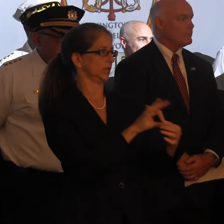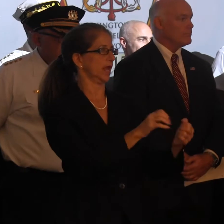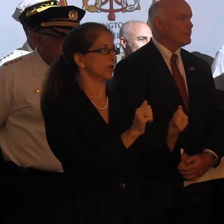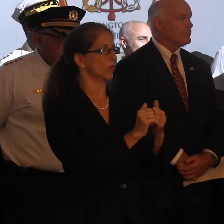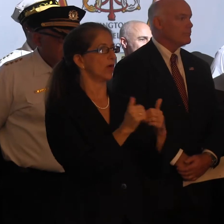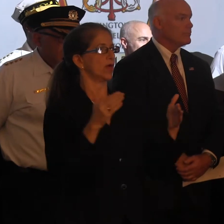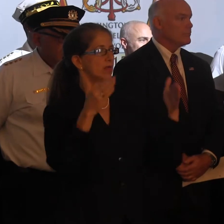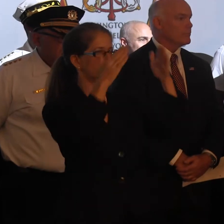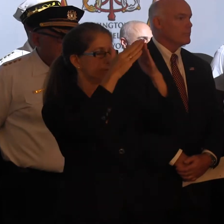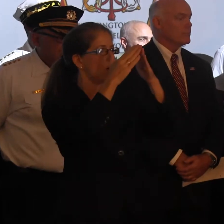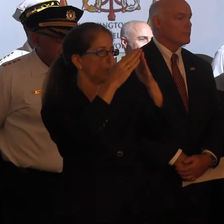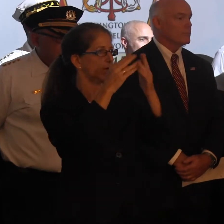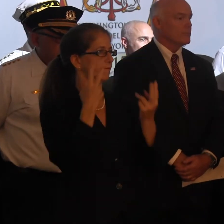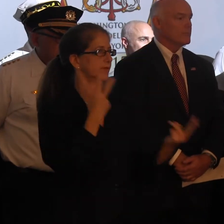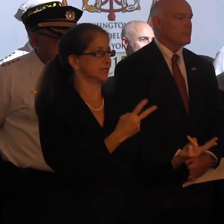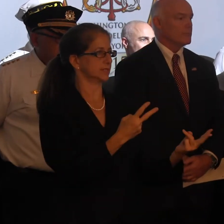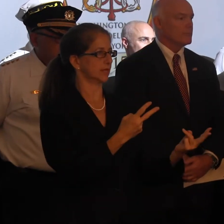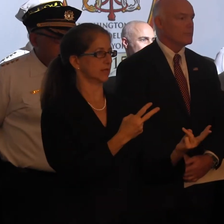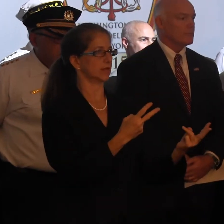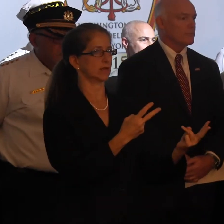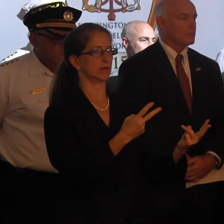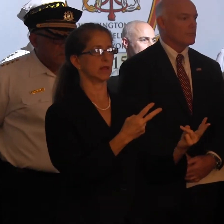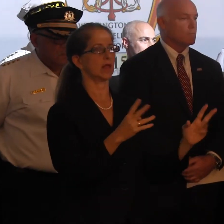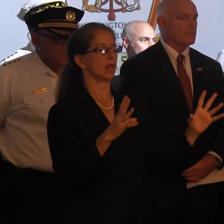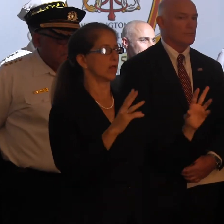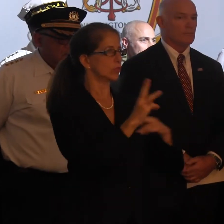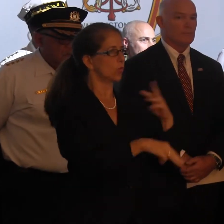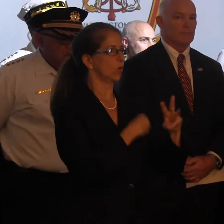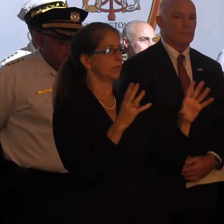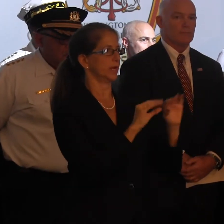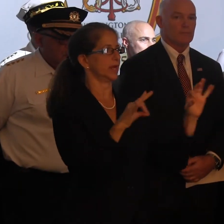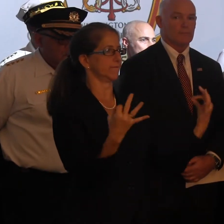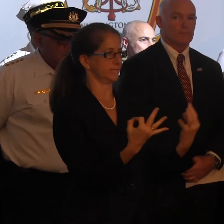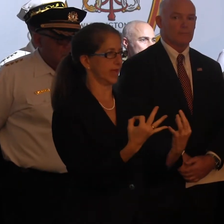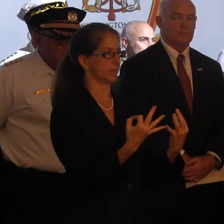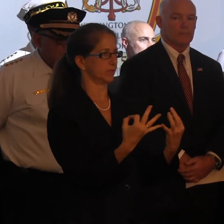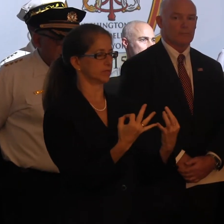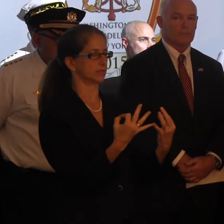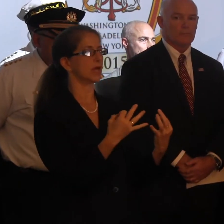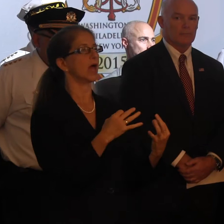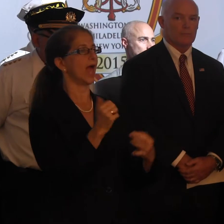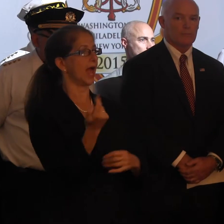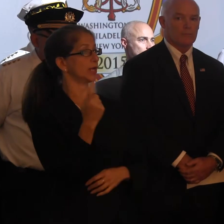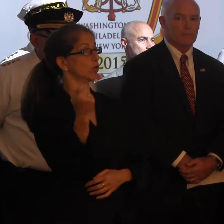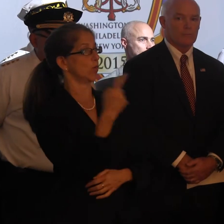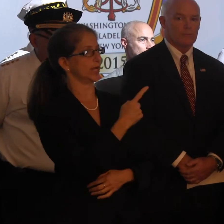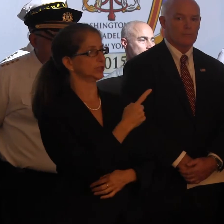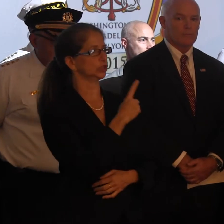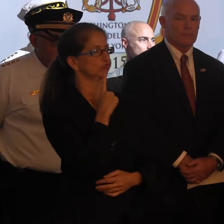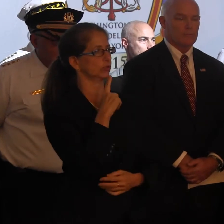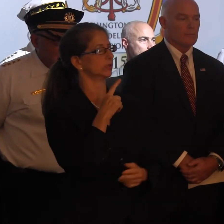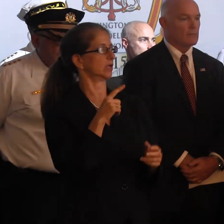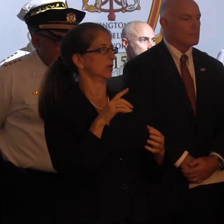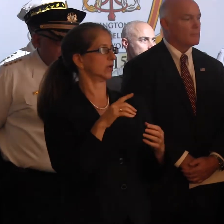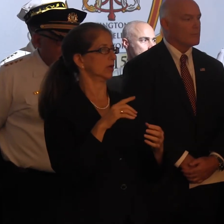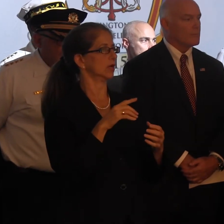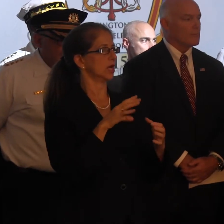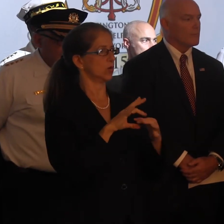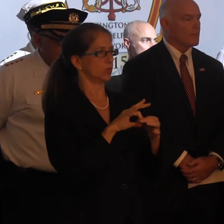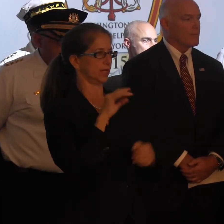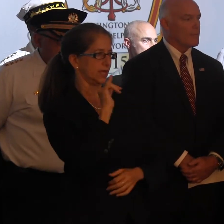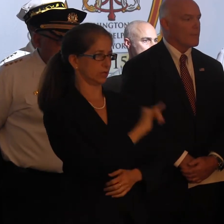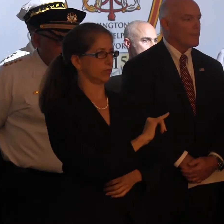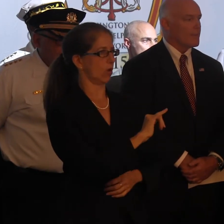Meeting of Families, and the arrival of Pro Francis. We'd ask you to direct any other questions that you might have at a later time to their